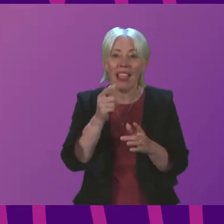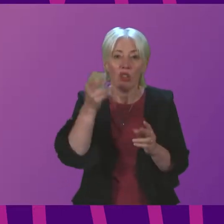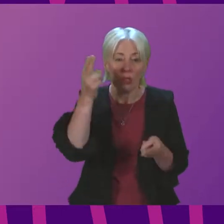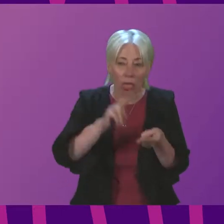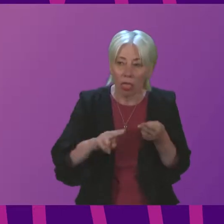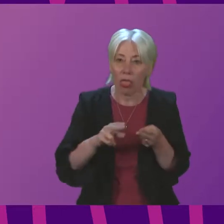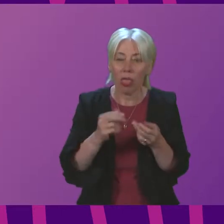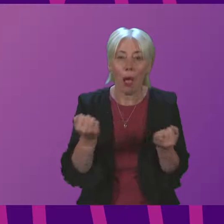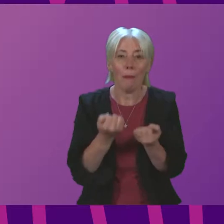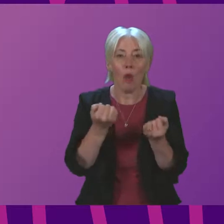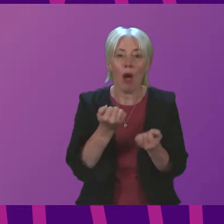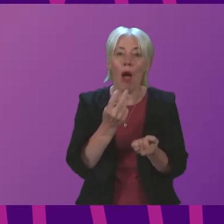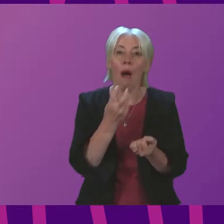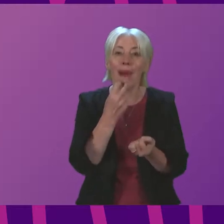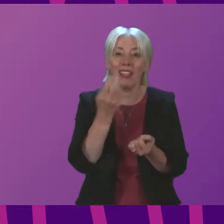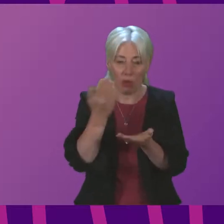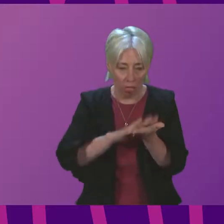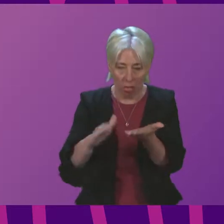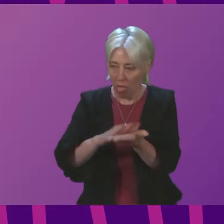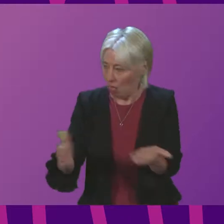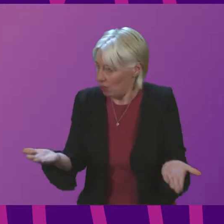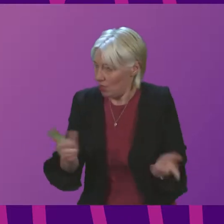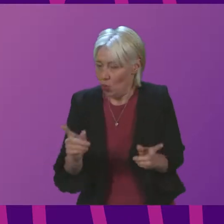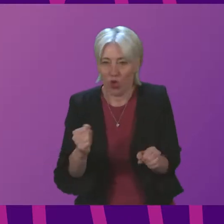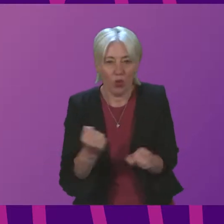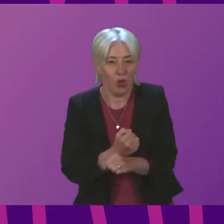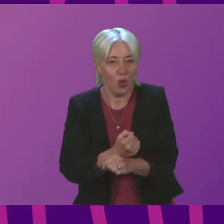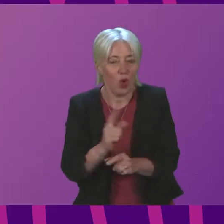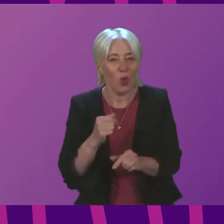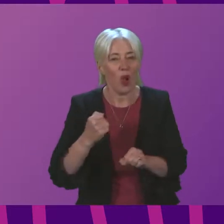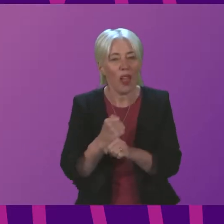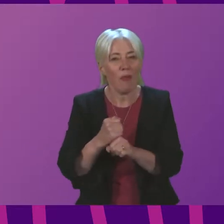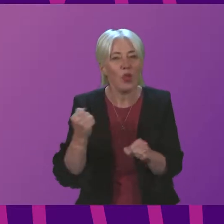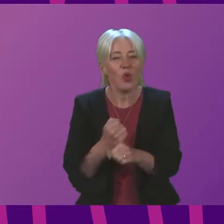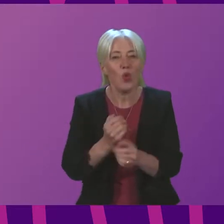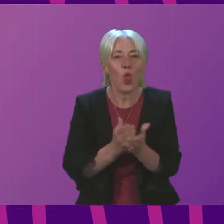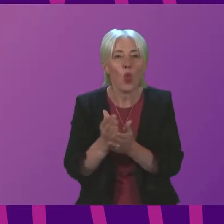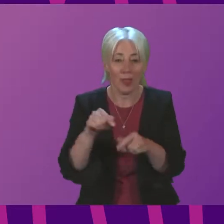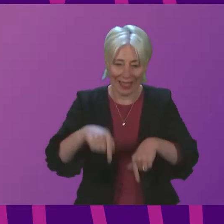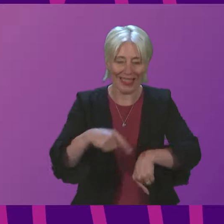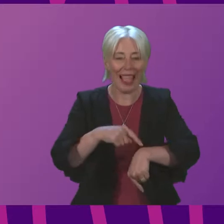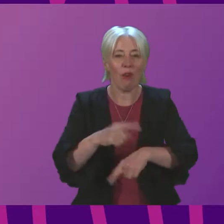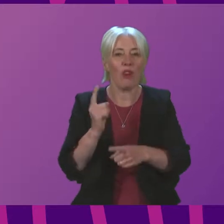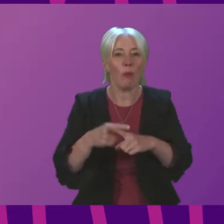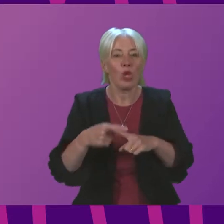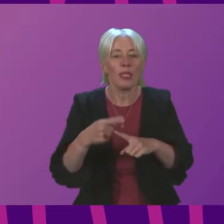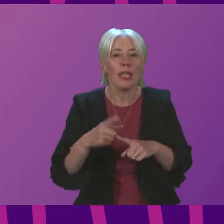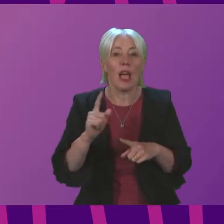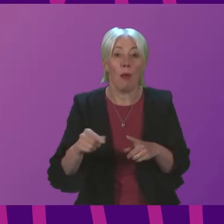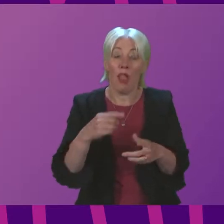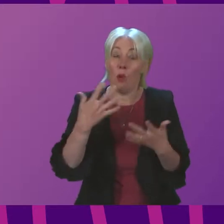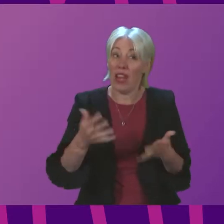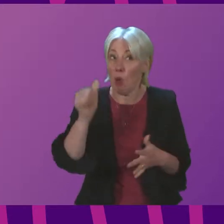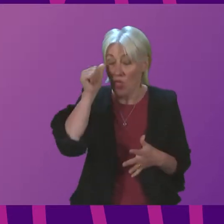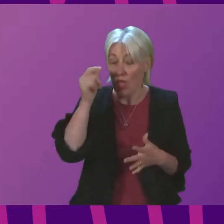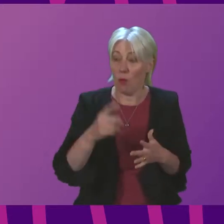how can the Scottish Government improve methods of communication in times of emergency especially given the predicted increase in frequency and